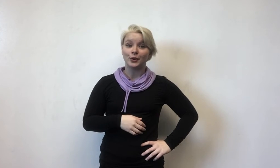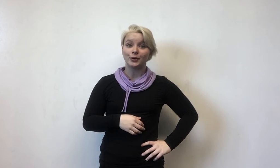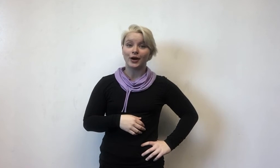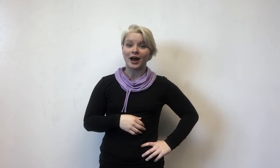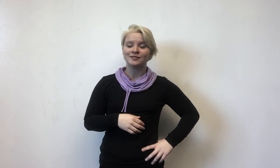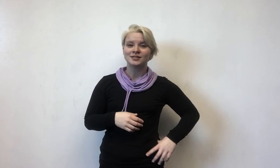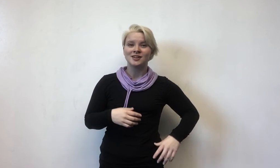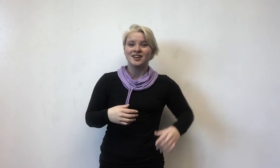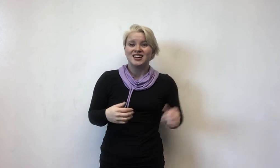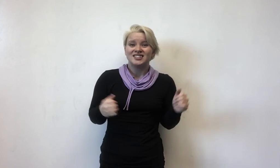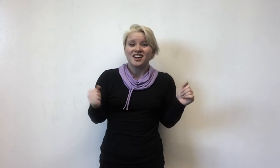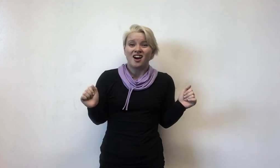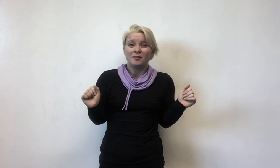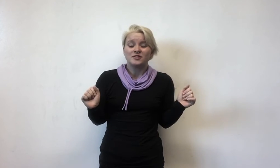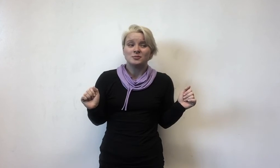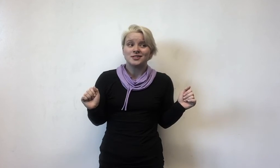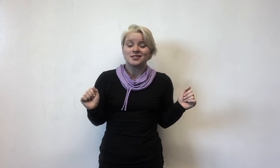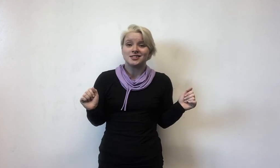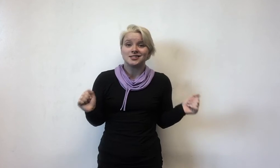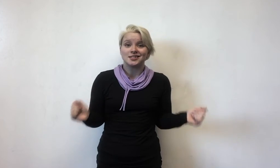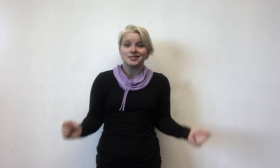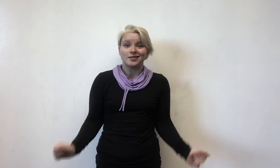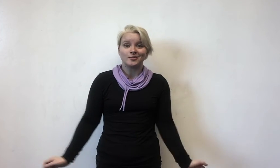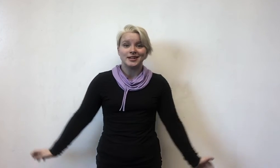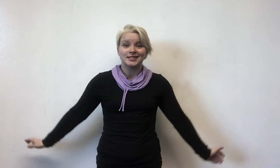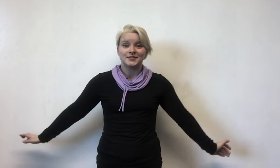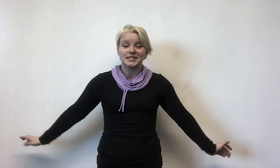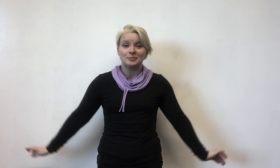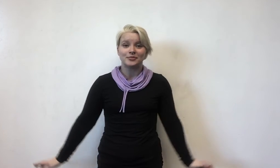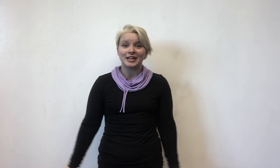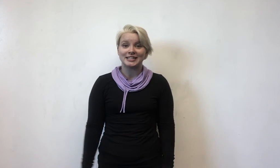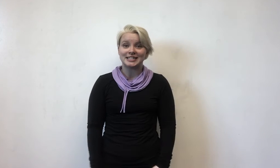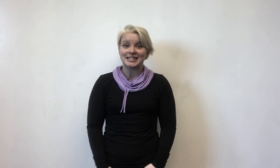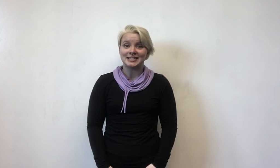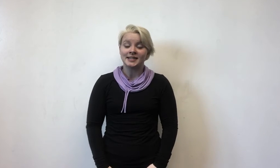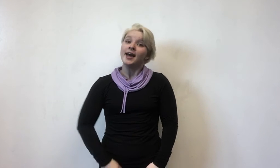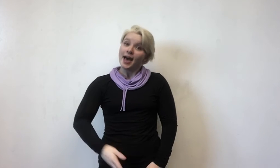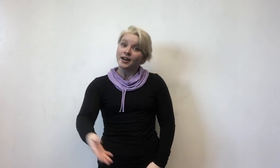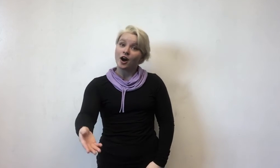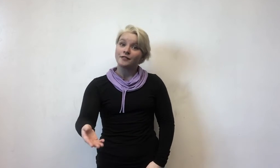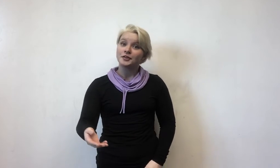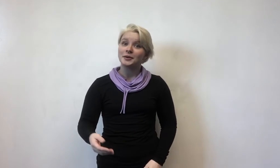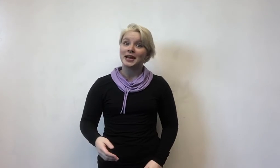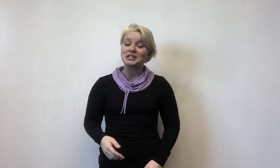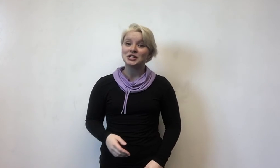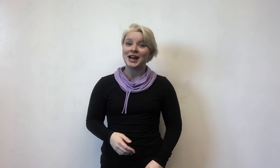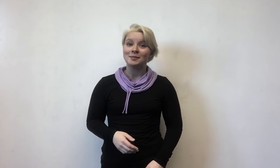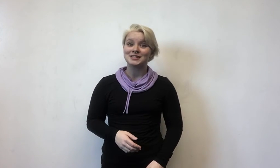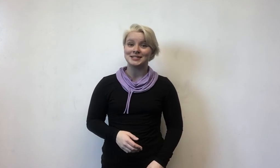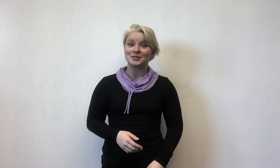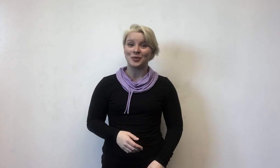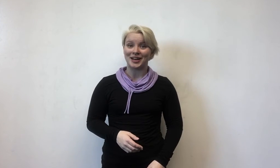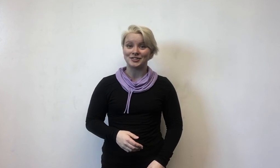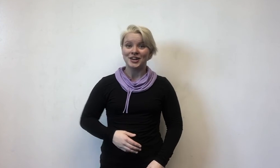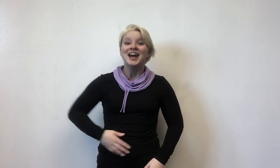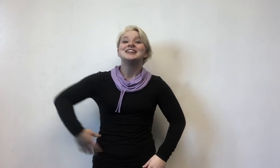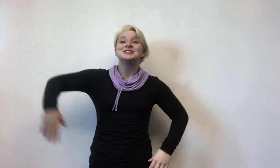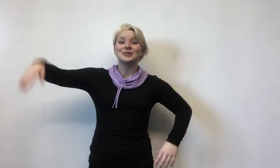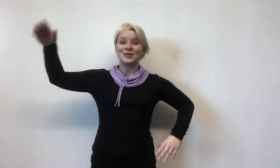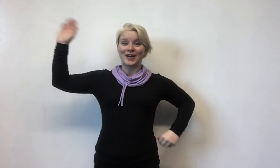photographs, uncomfortable statistics on the rates of teen pregnancies, and an offer to engage in an abstinence pledge until your